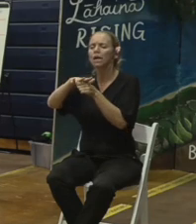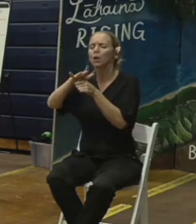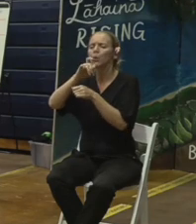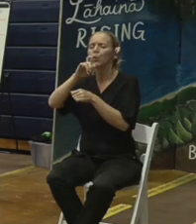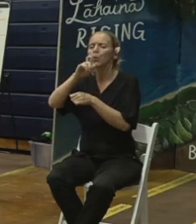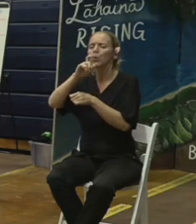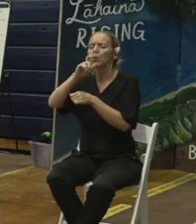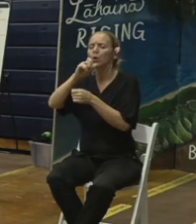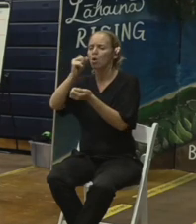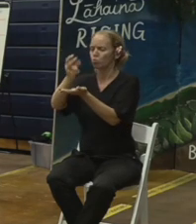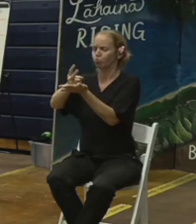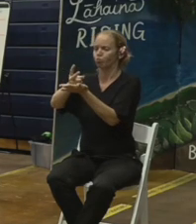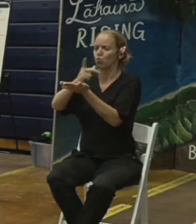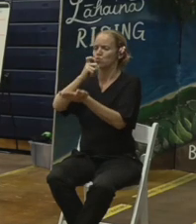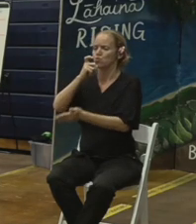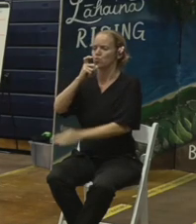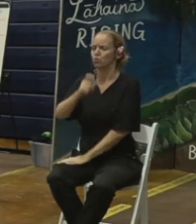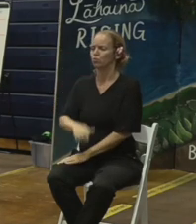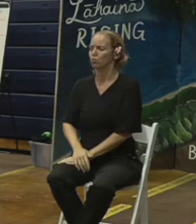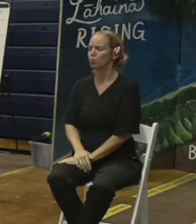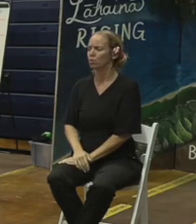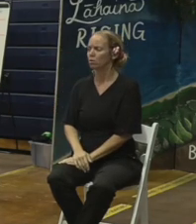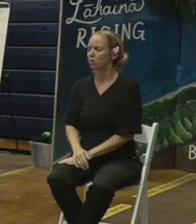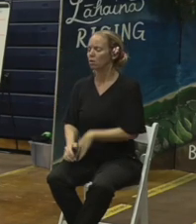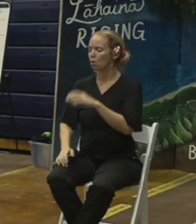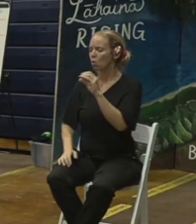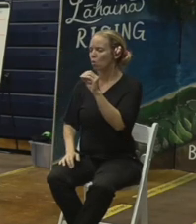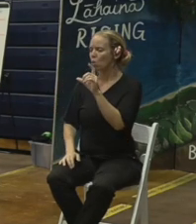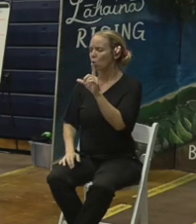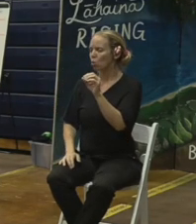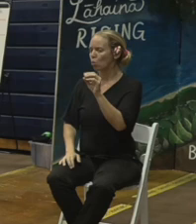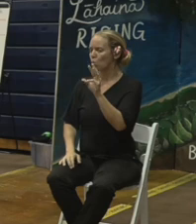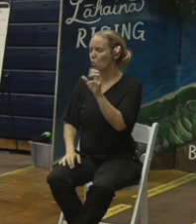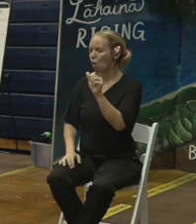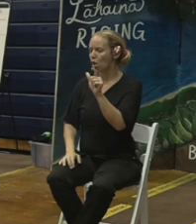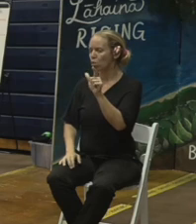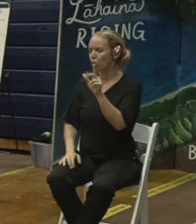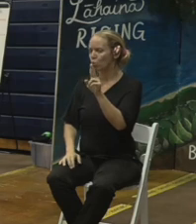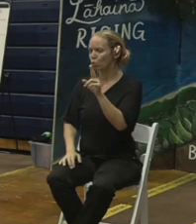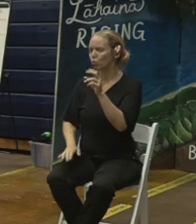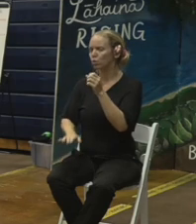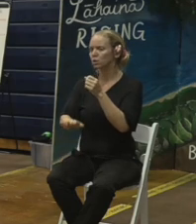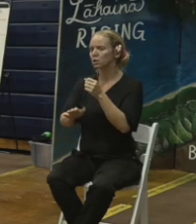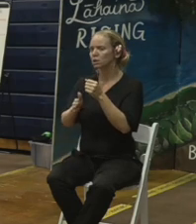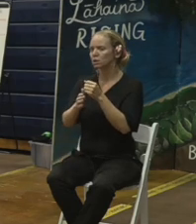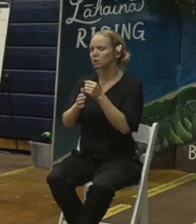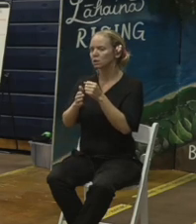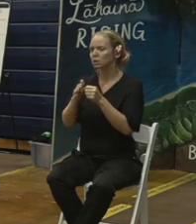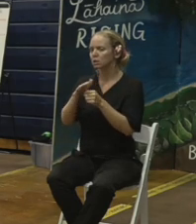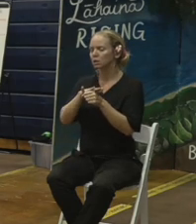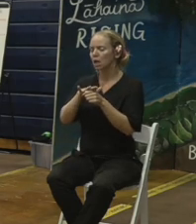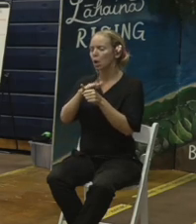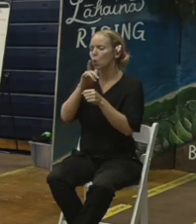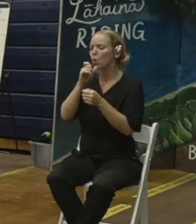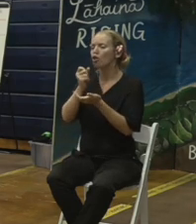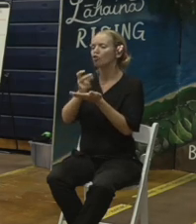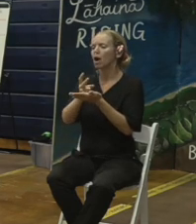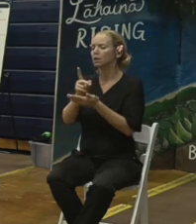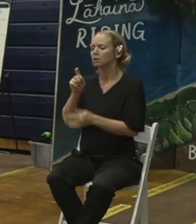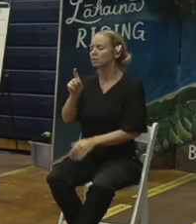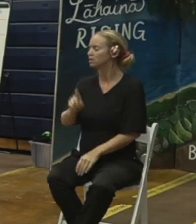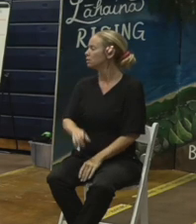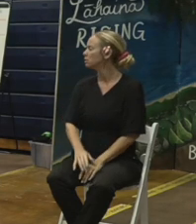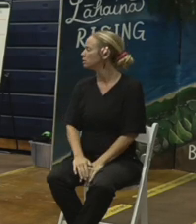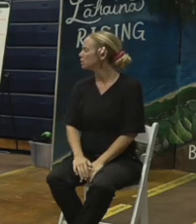who authorized the Oluwalu site for temporary and as a potential permanent so the